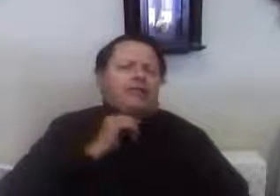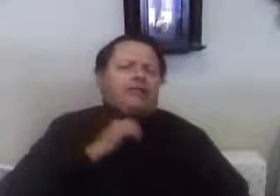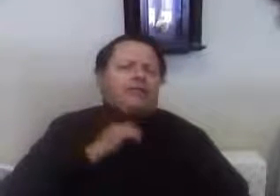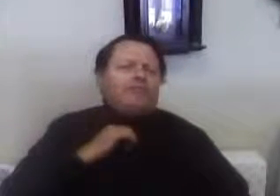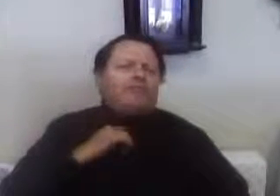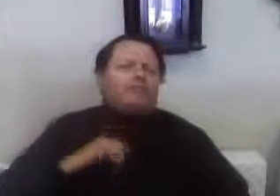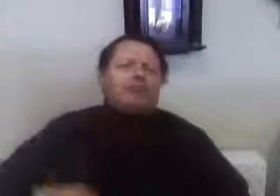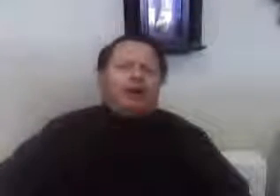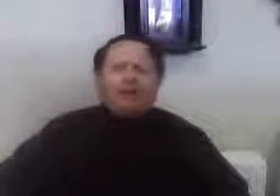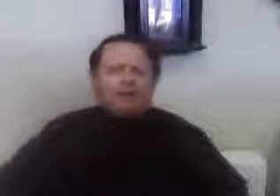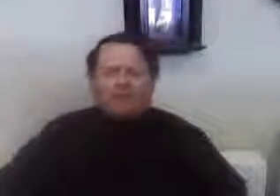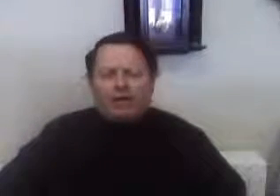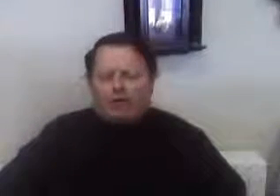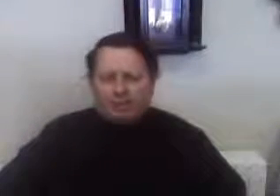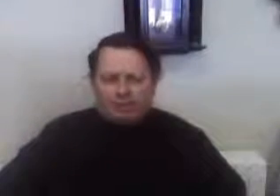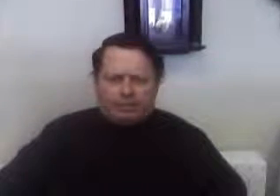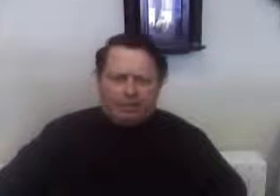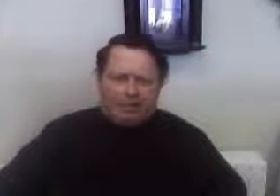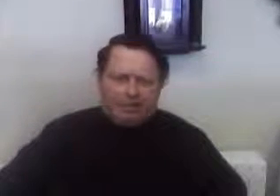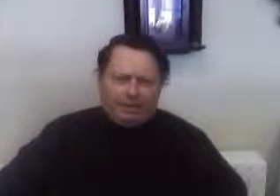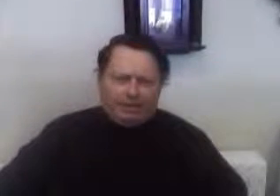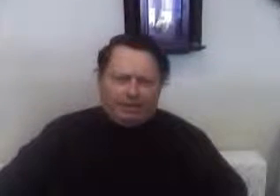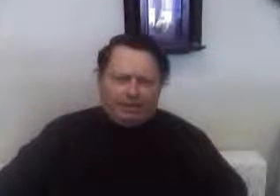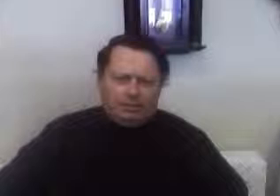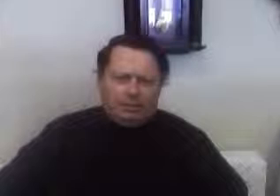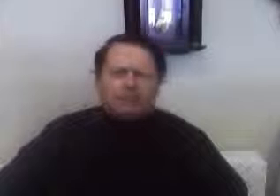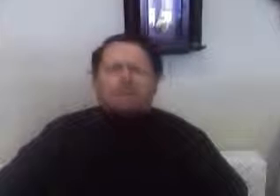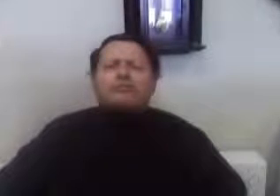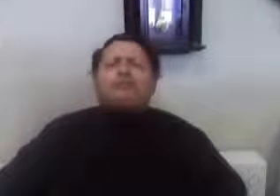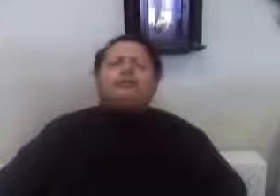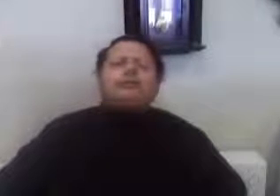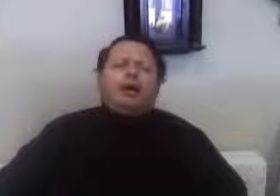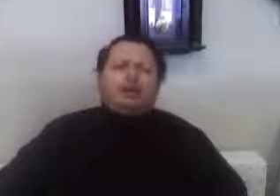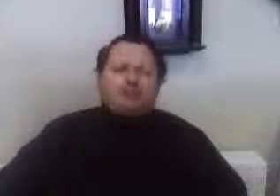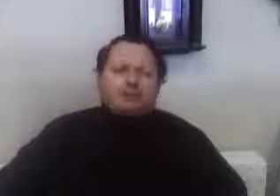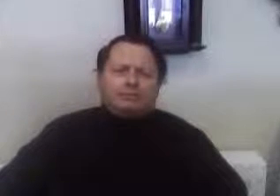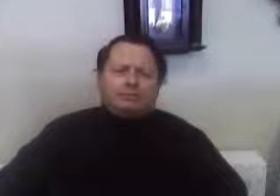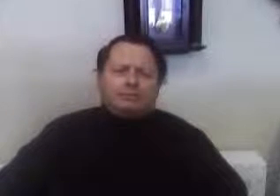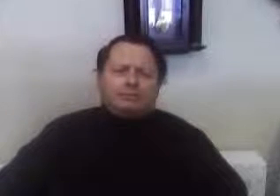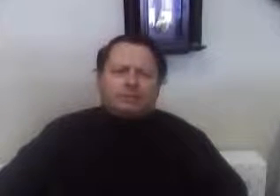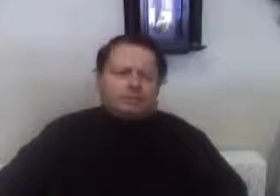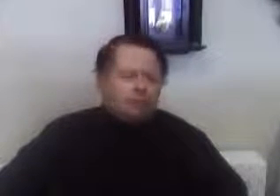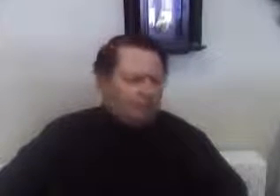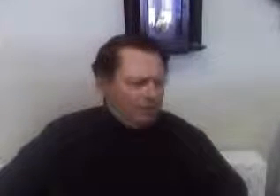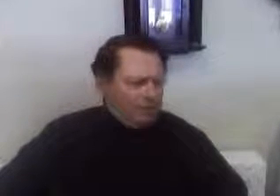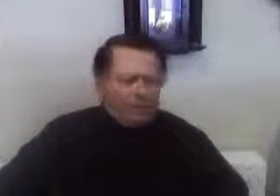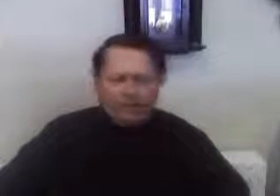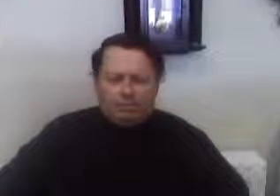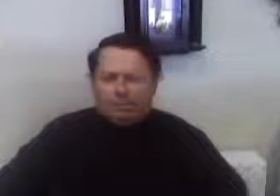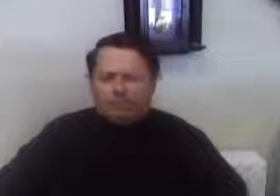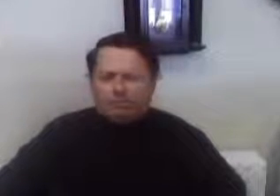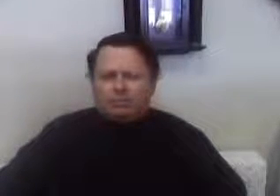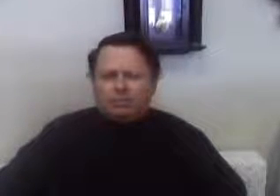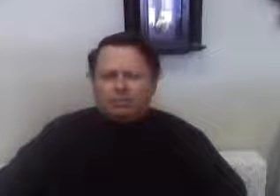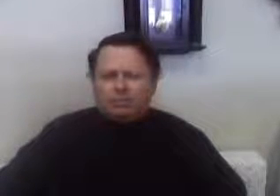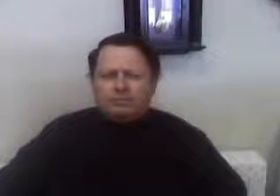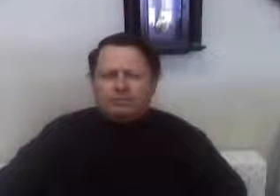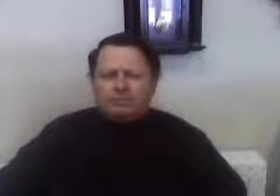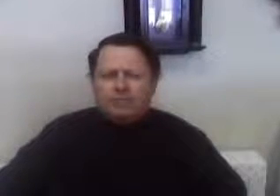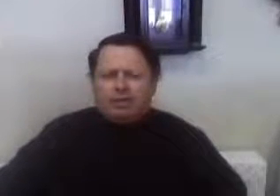of very, very positive comments about it, extremely positive, sent to me via my e-mails that